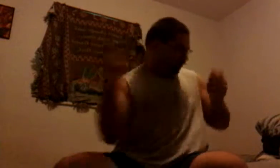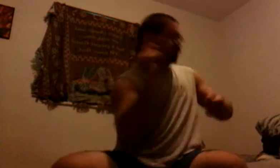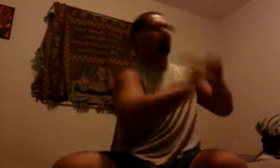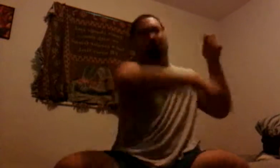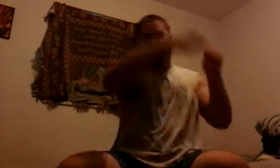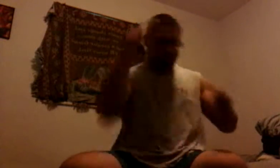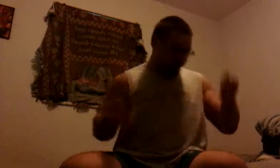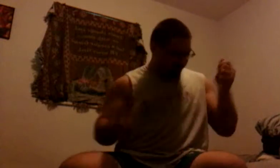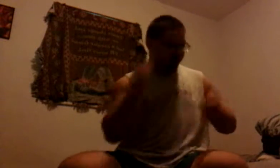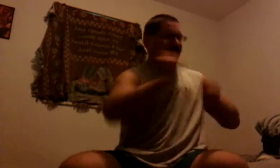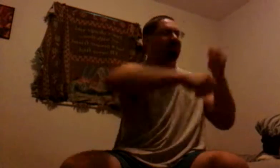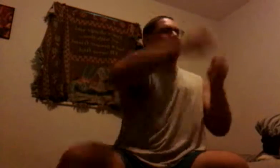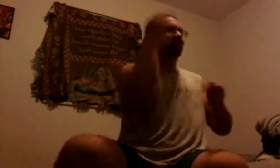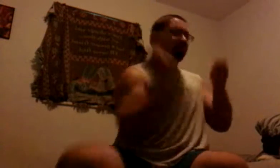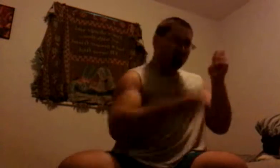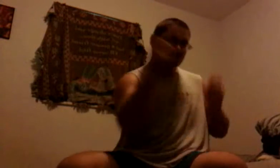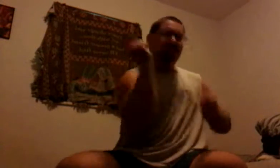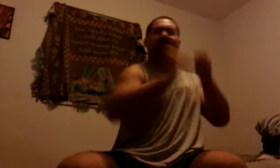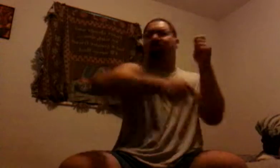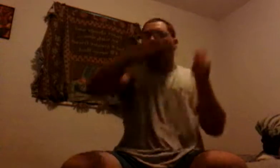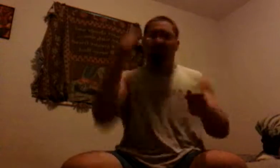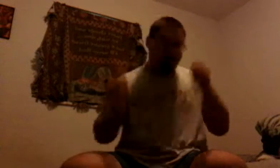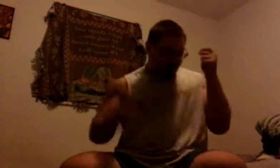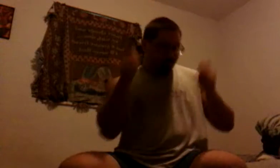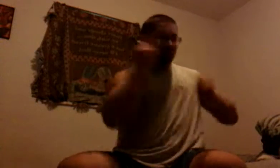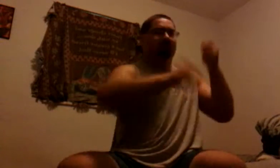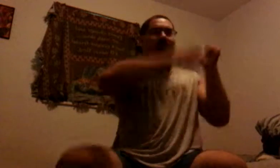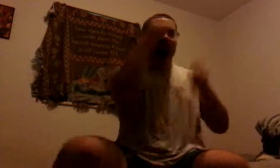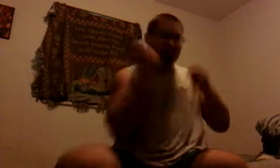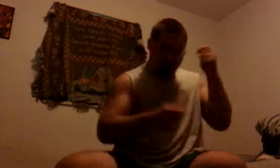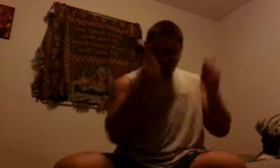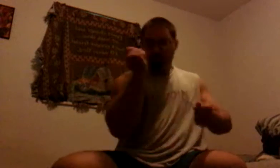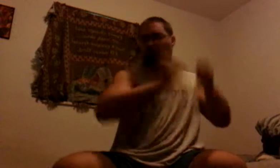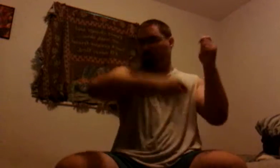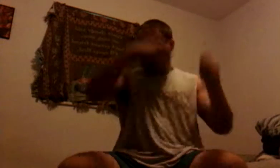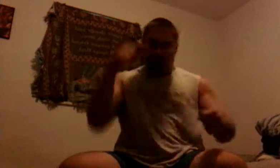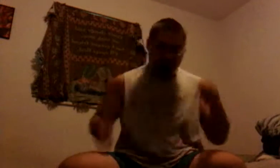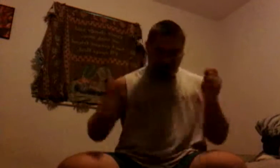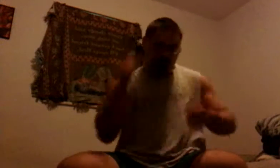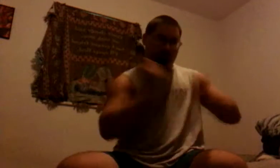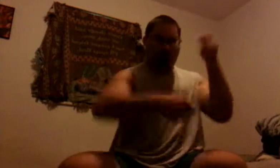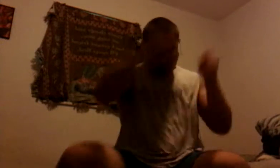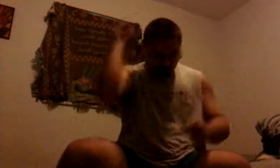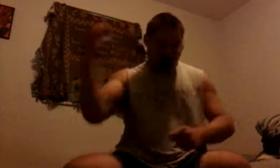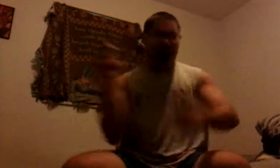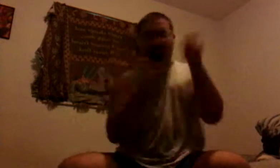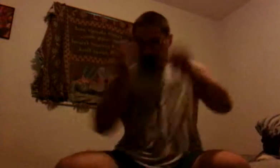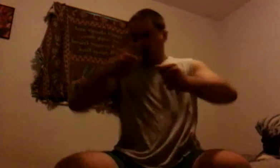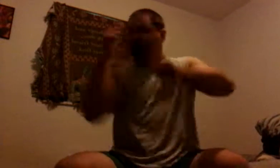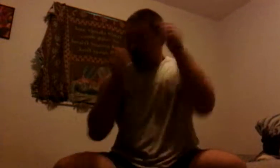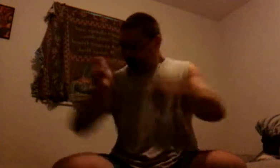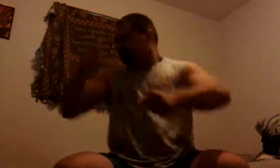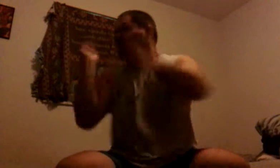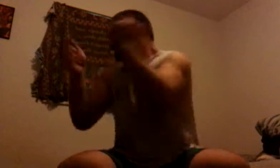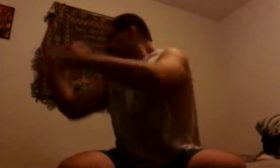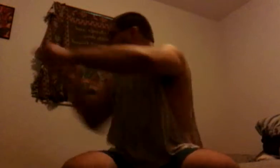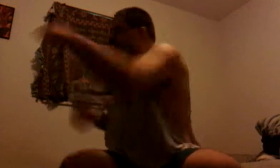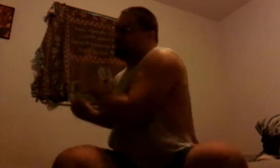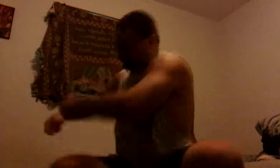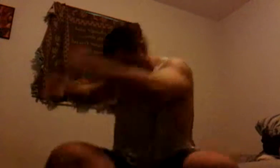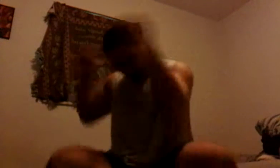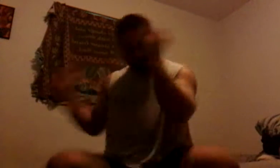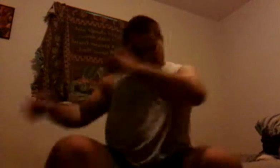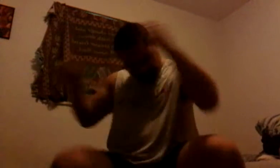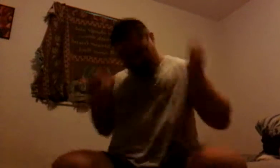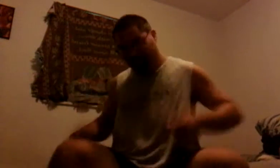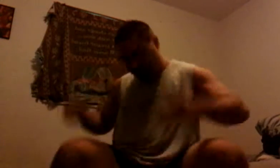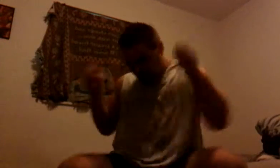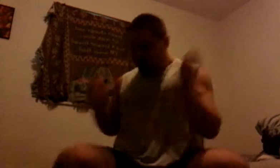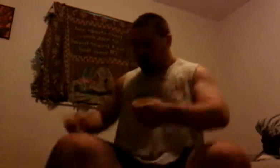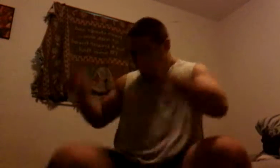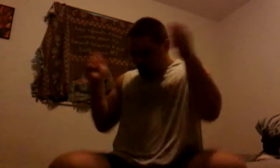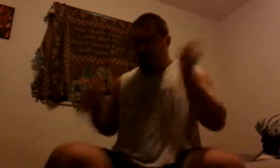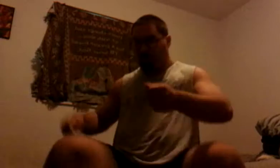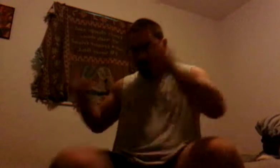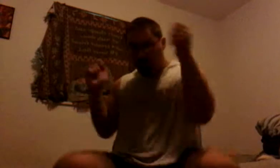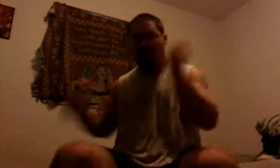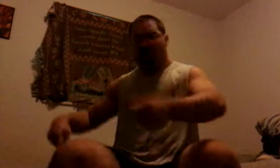hold me if she knew my shame? There's always something different going